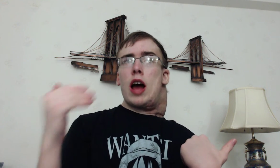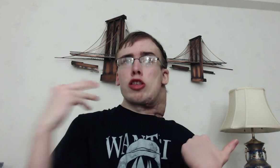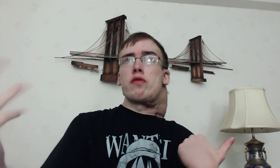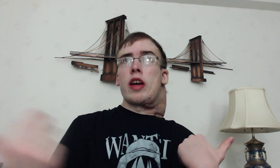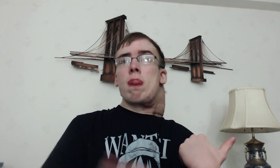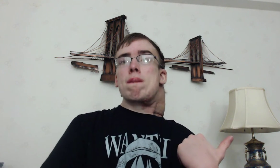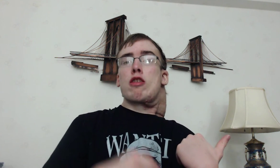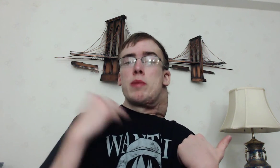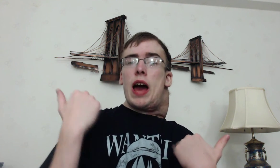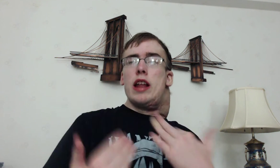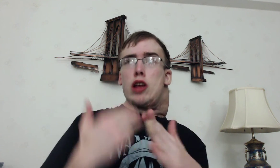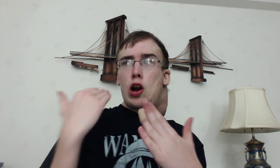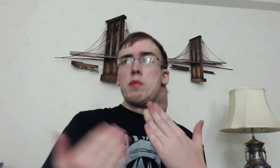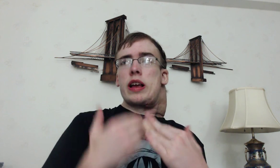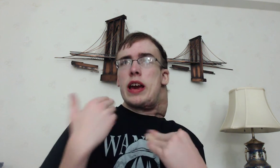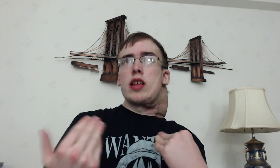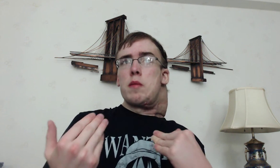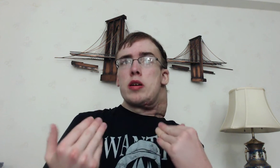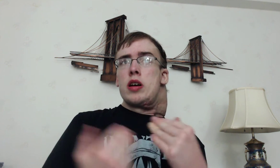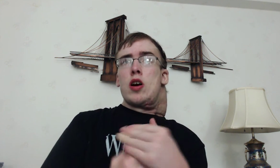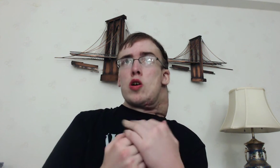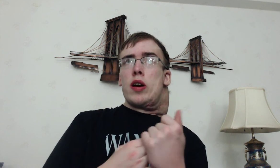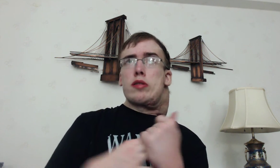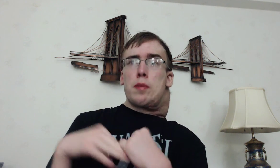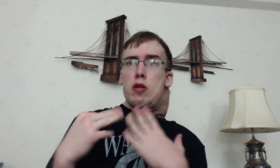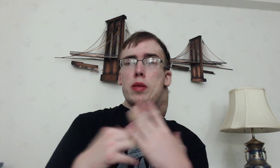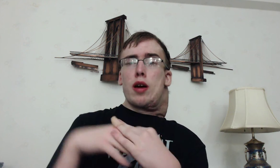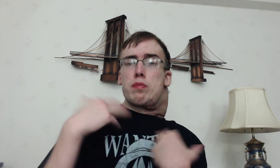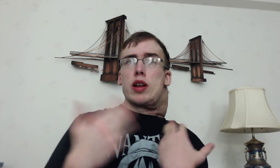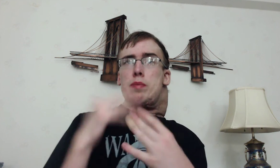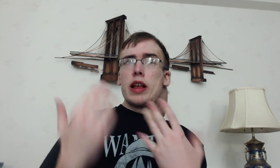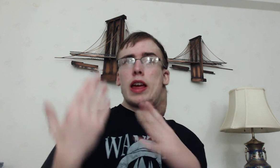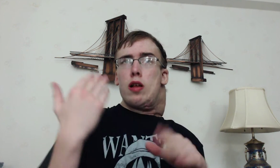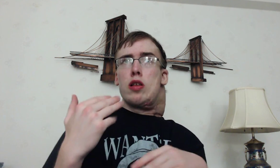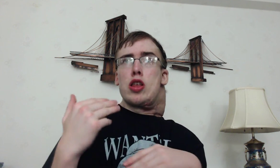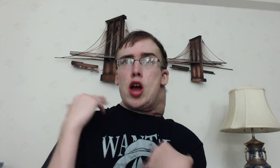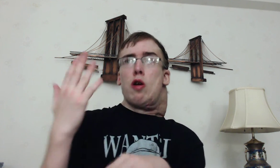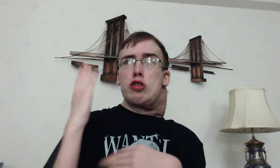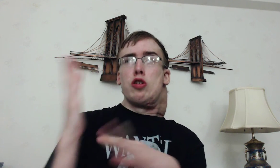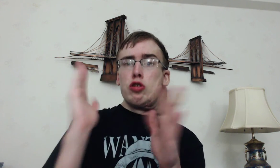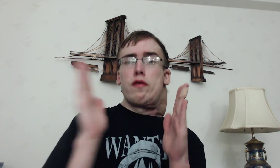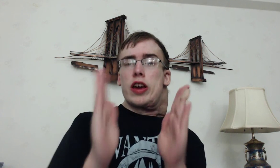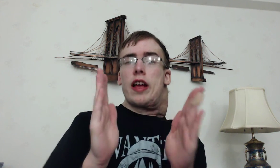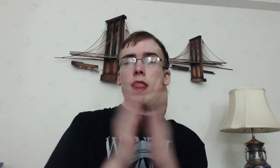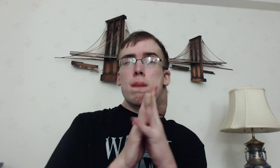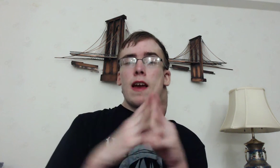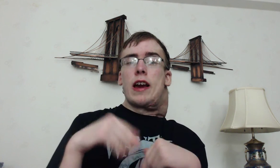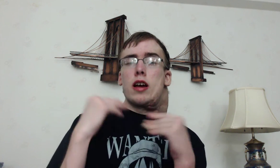Luffy So the head of the Germa kingdom Who is supposed to be a pretty big deal Knows who Luffy is He's done a